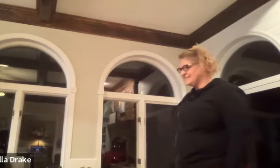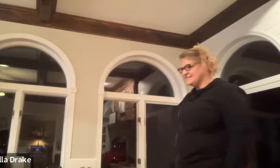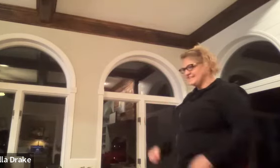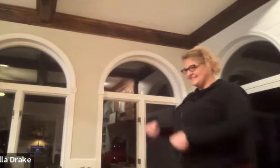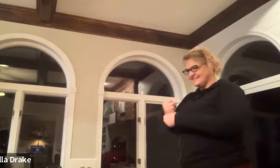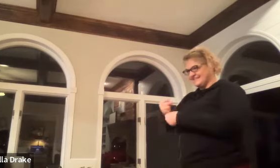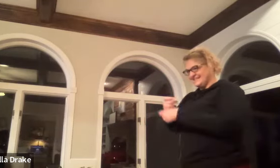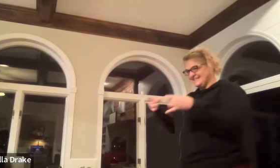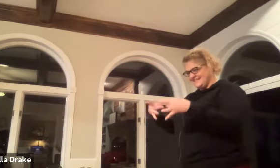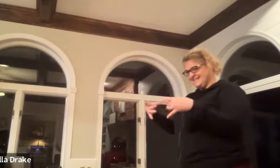starbucks